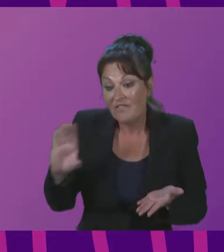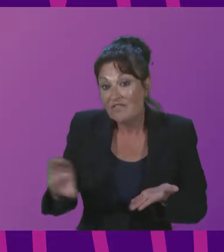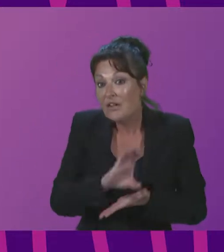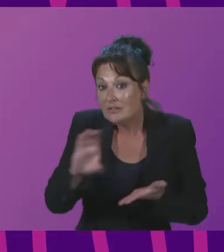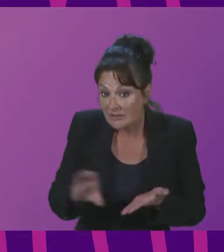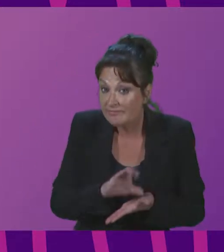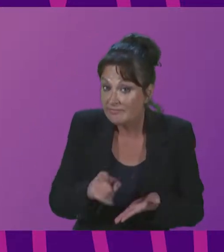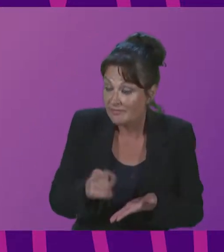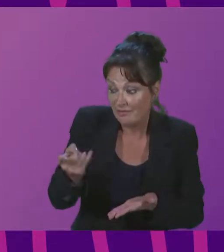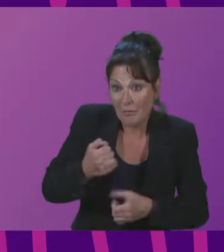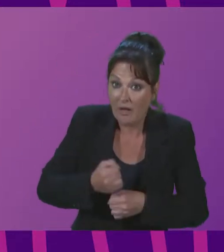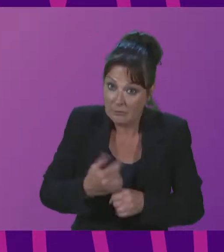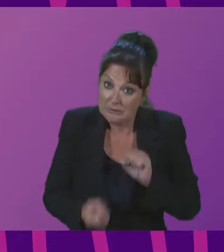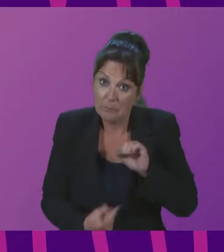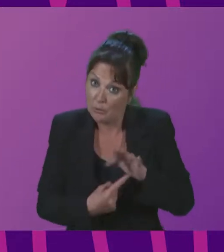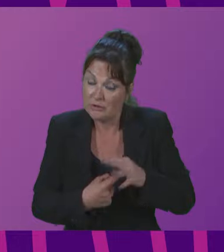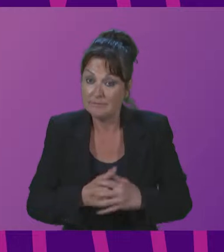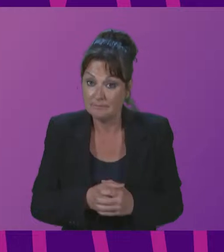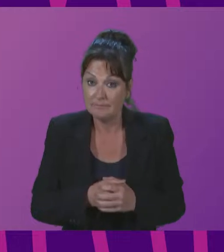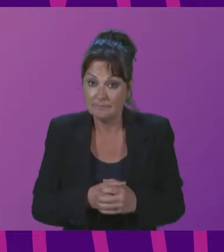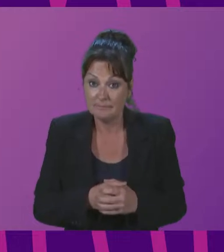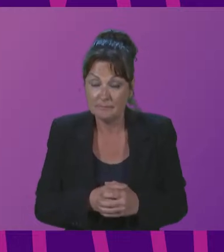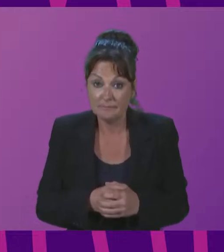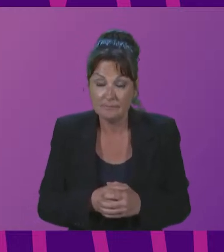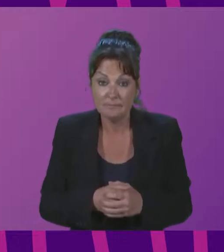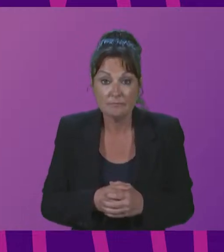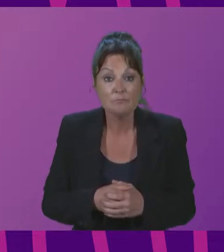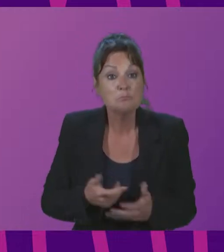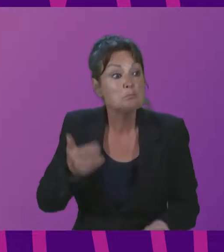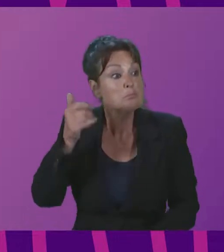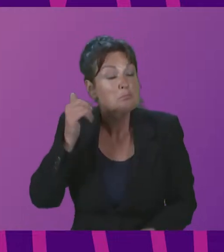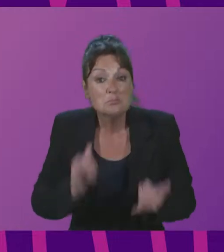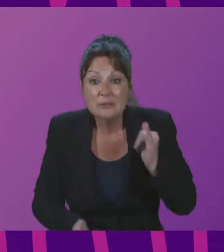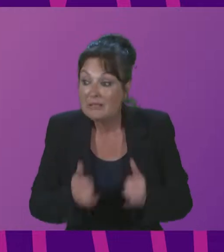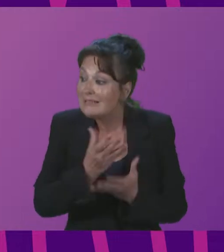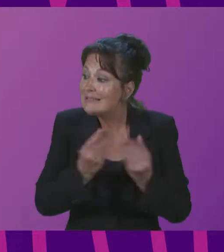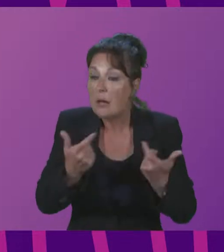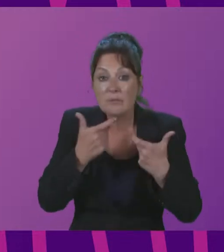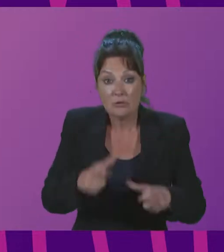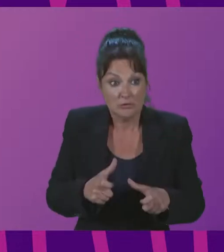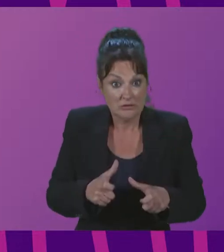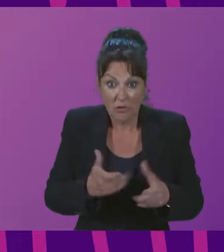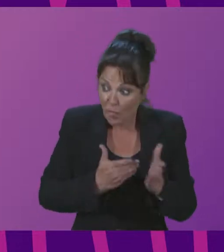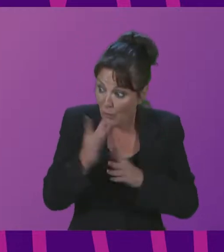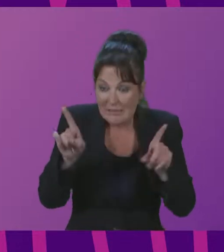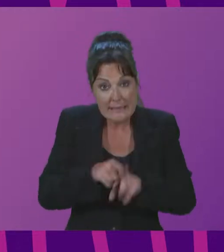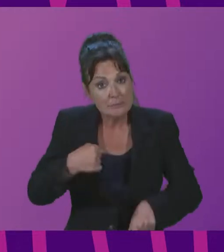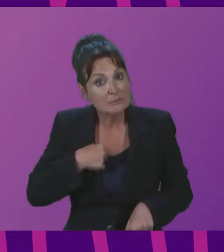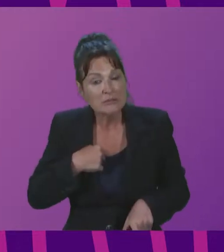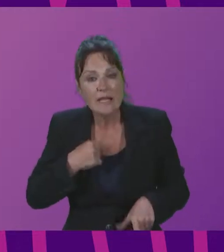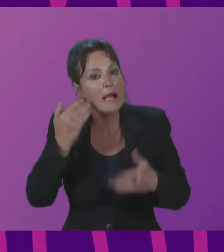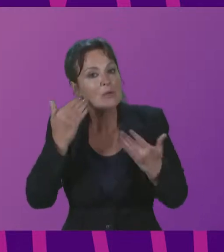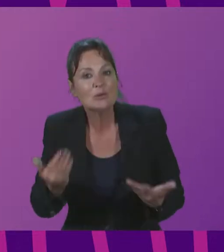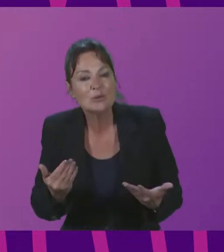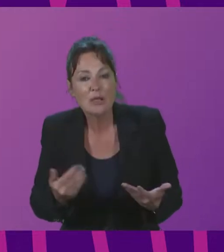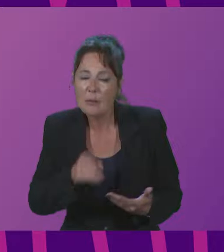is very important also. Maybe some countries are facing what we are facing also. But we